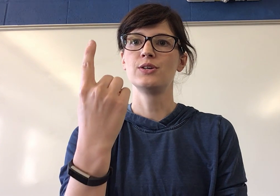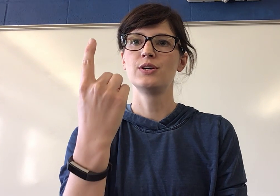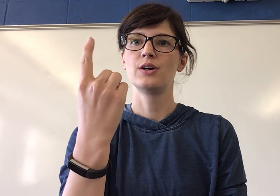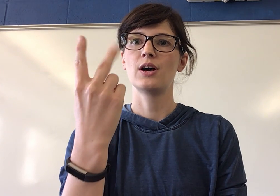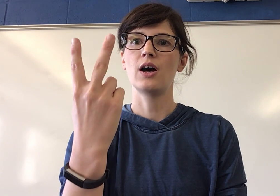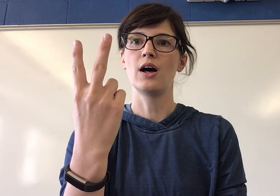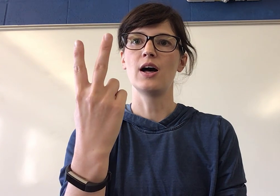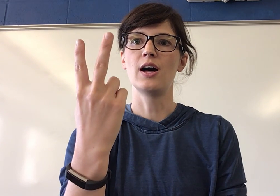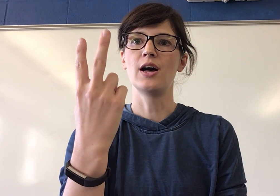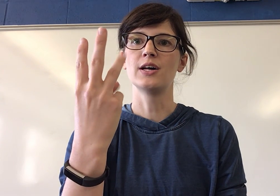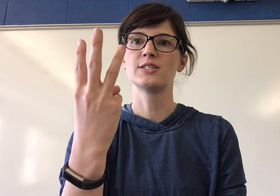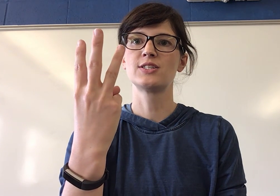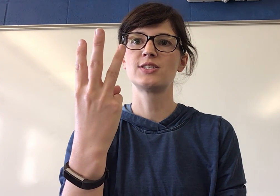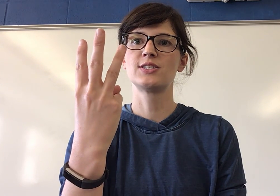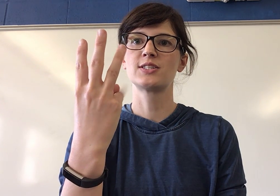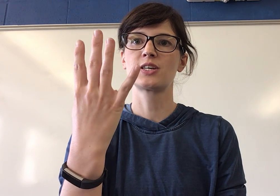-U-S-T.